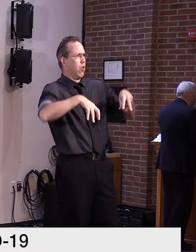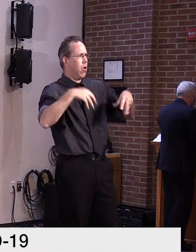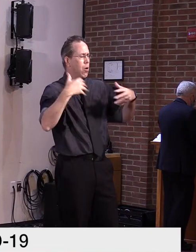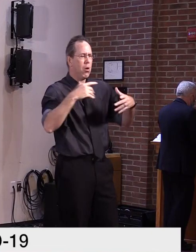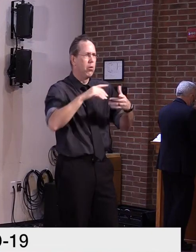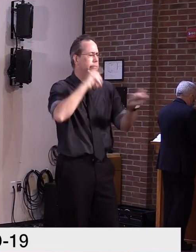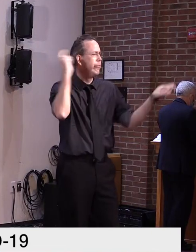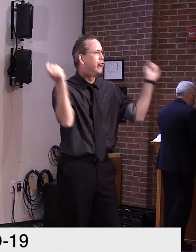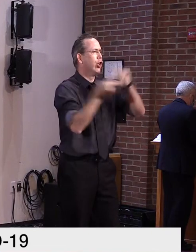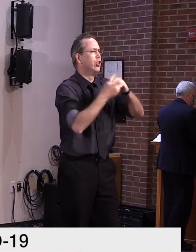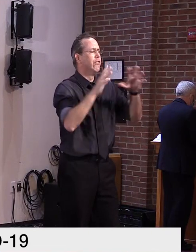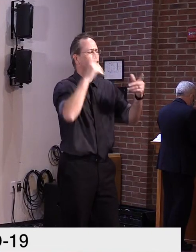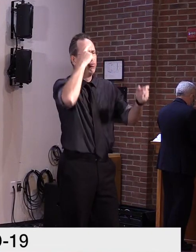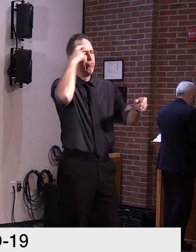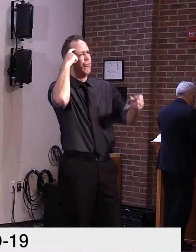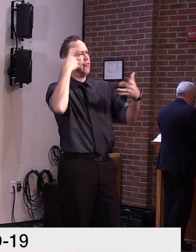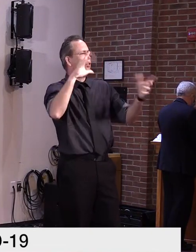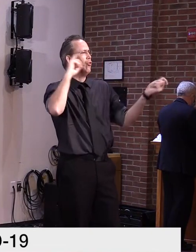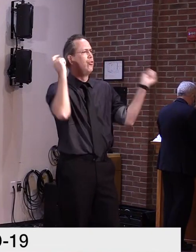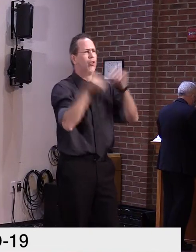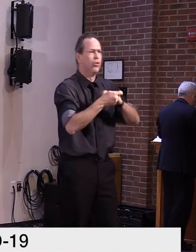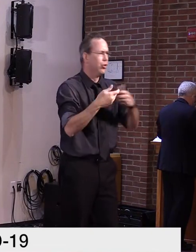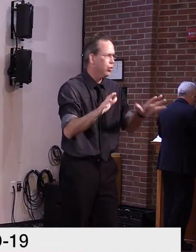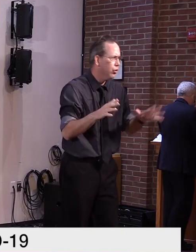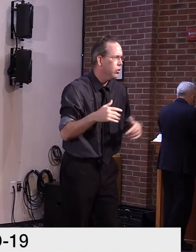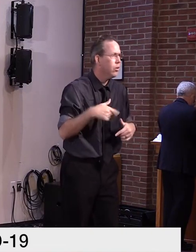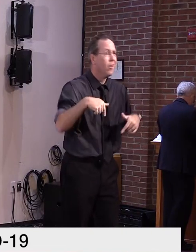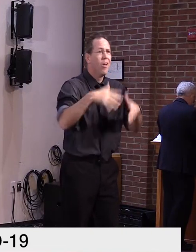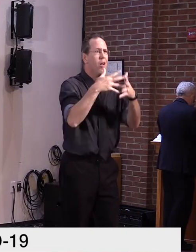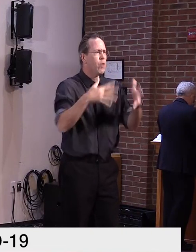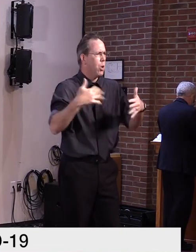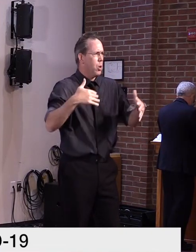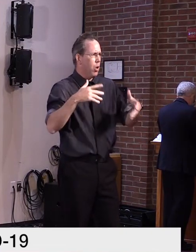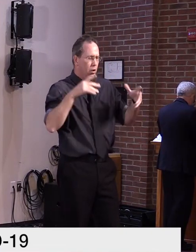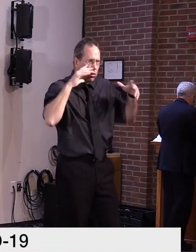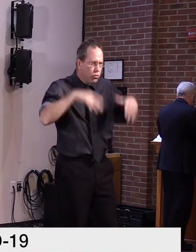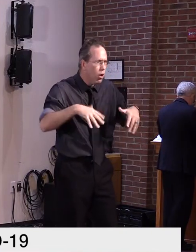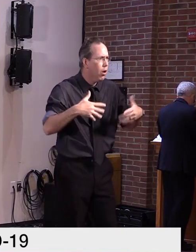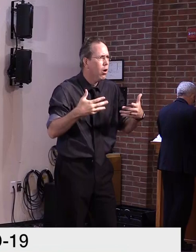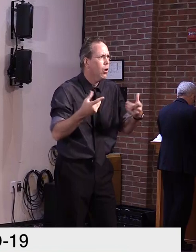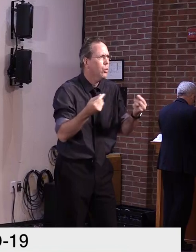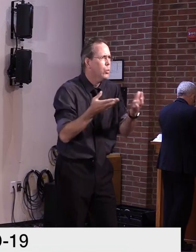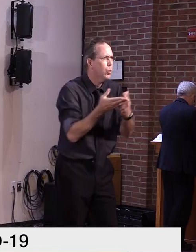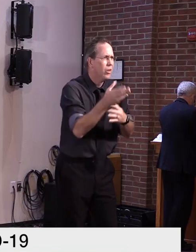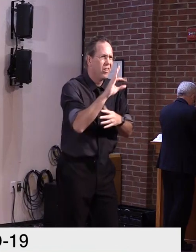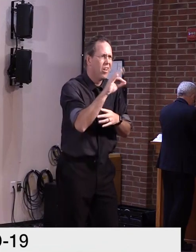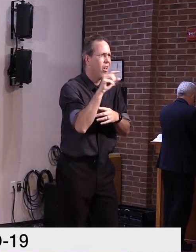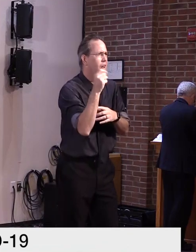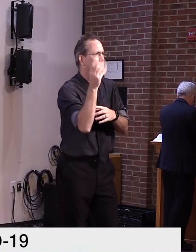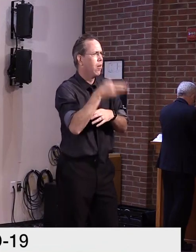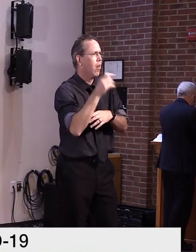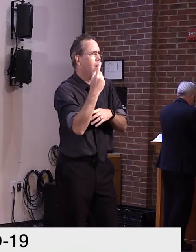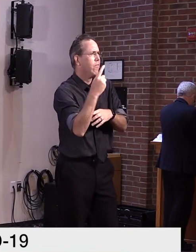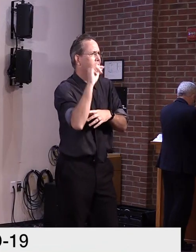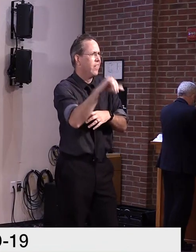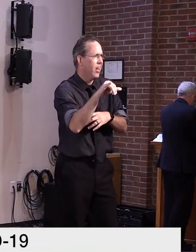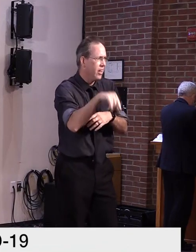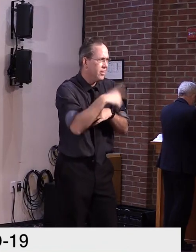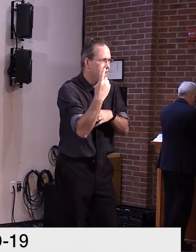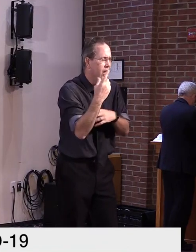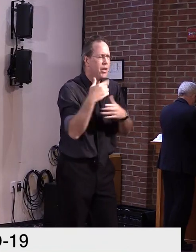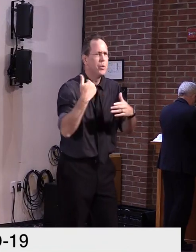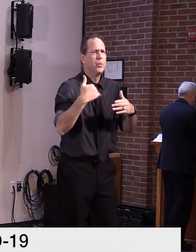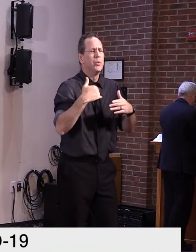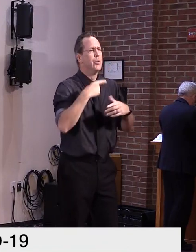Like every American who lived through September 11, 2001, I remember everything about that day.